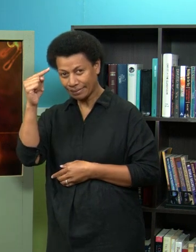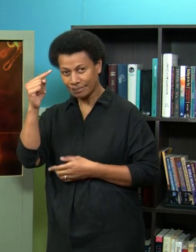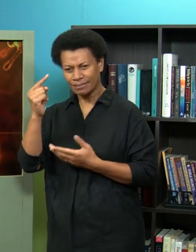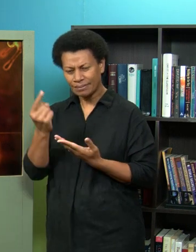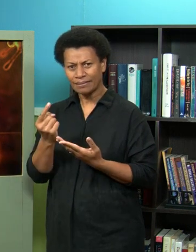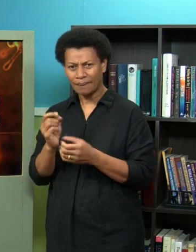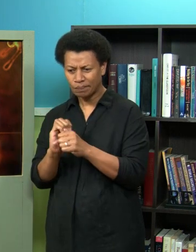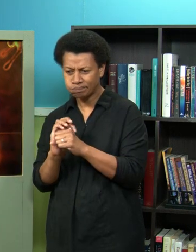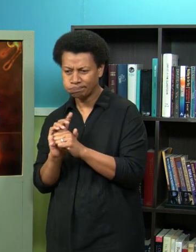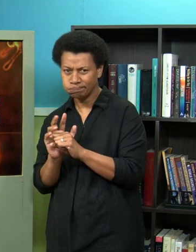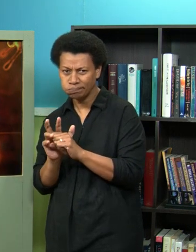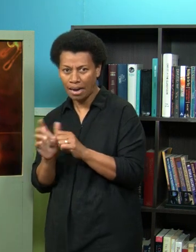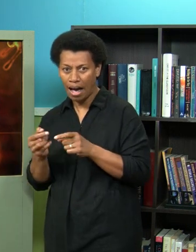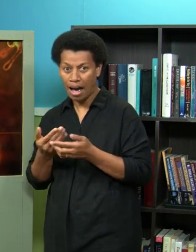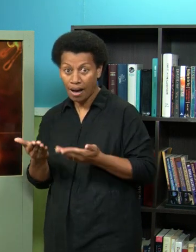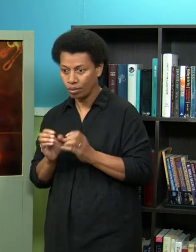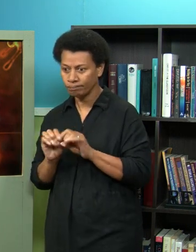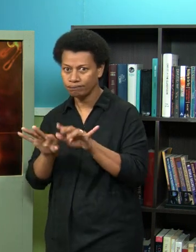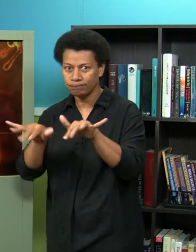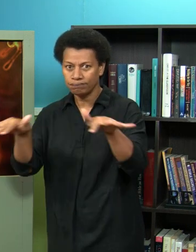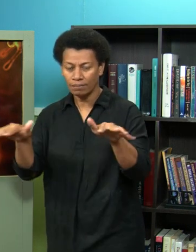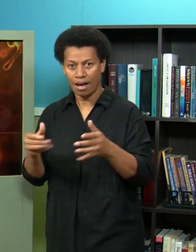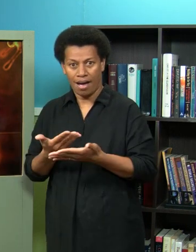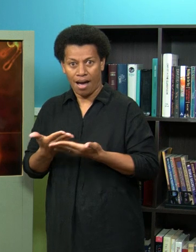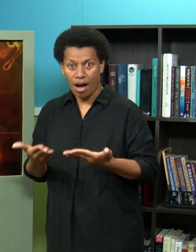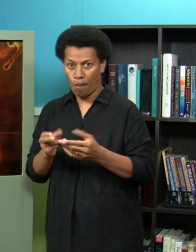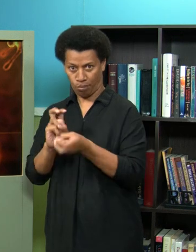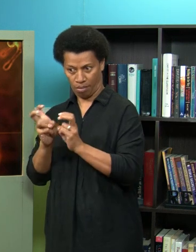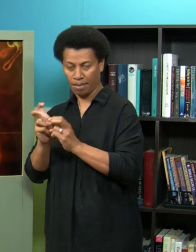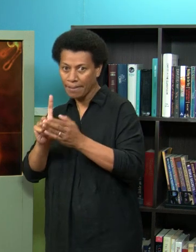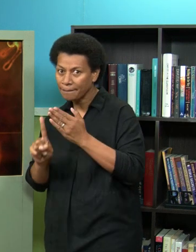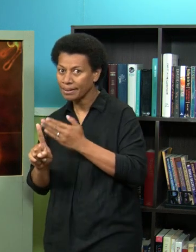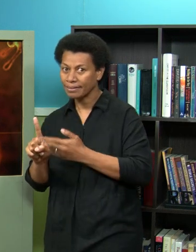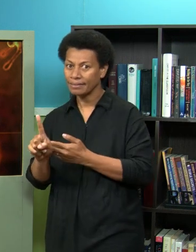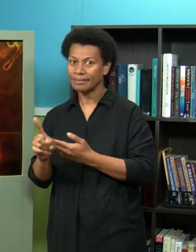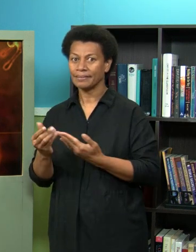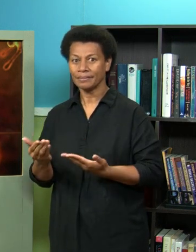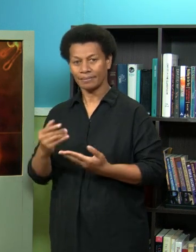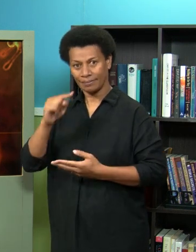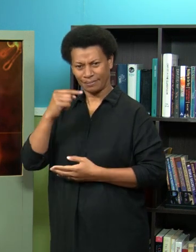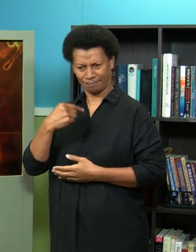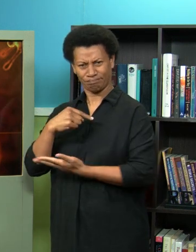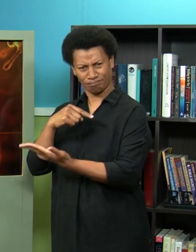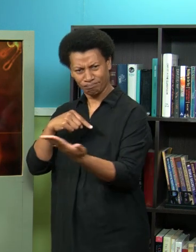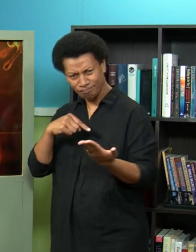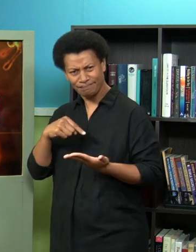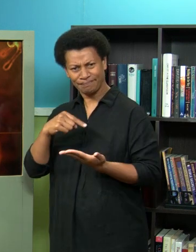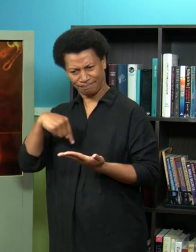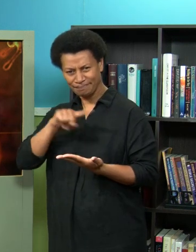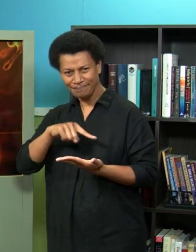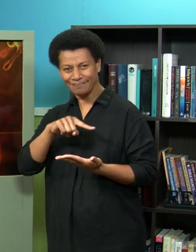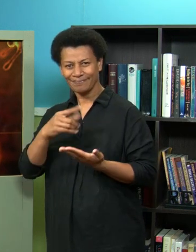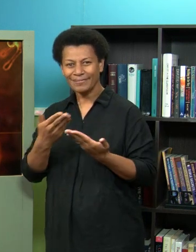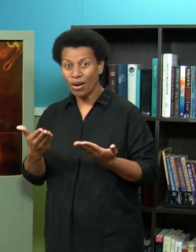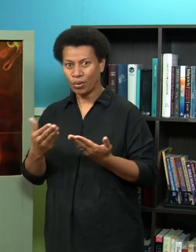how it transmits, how it causes its problems and for us to understand how we can also prevent